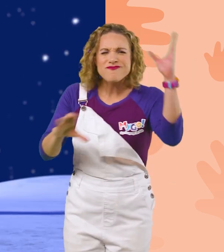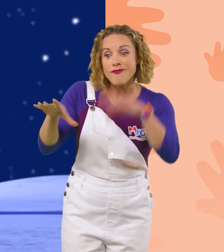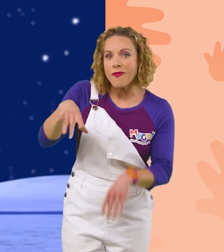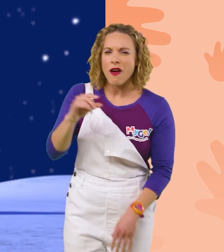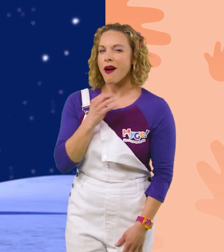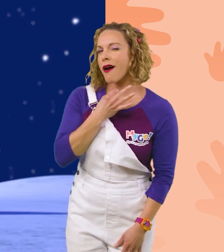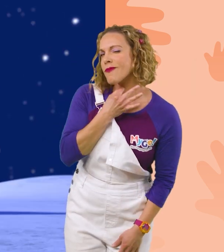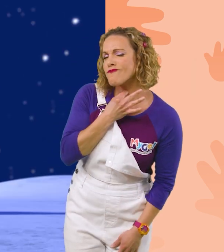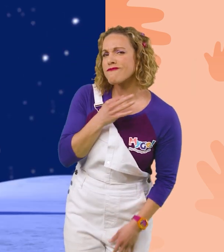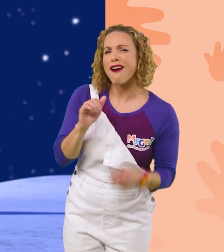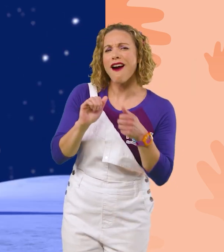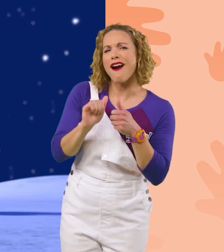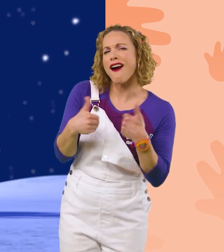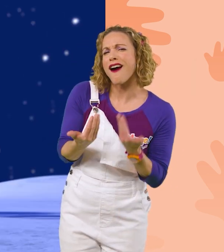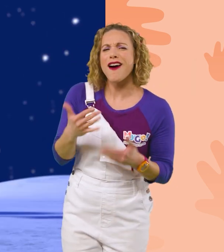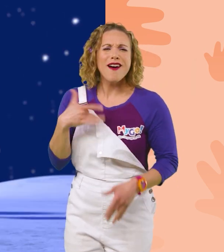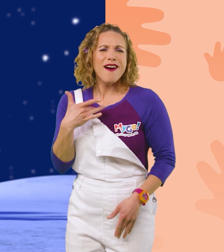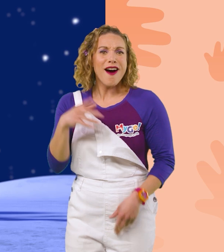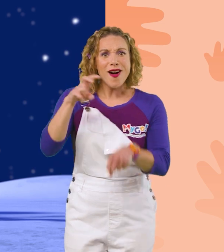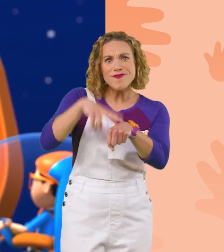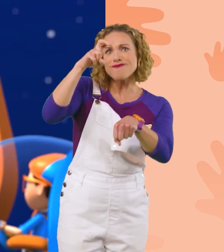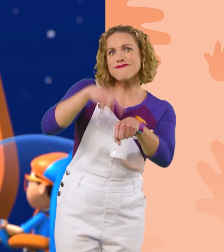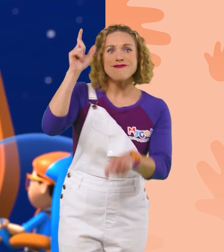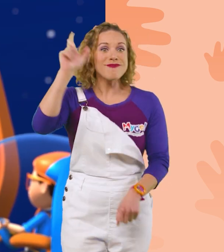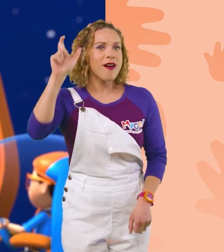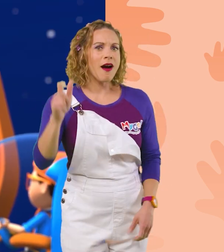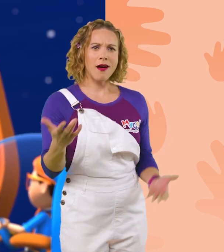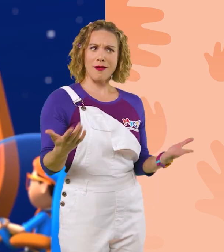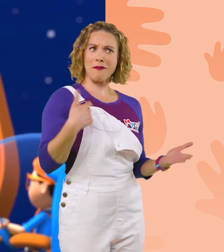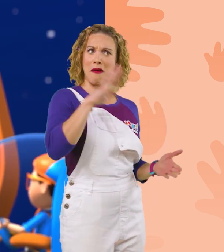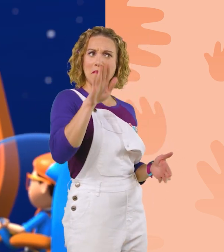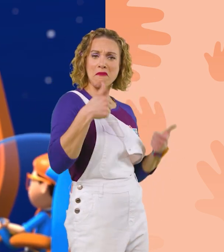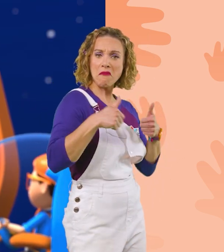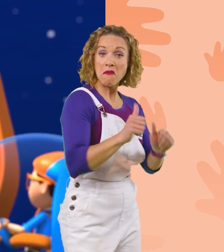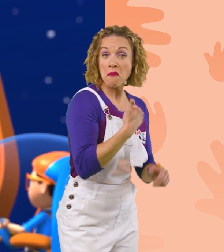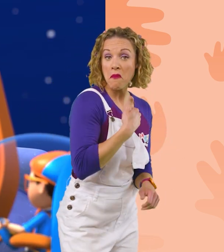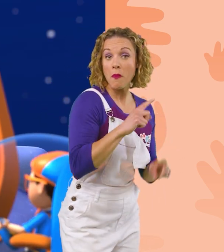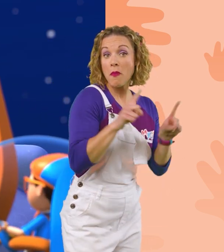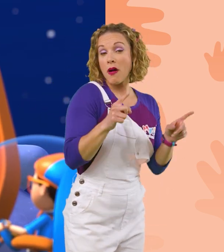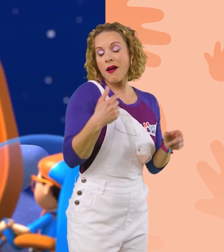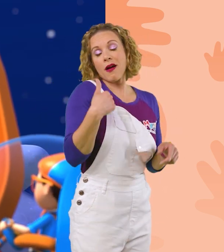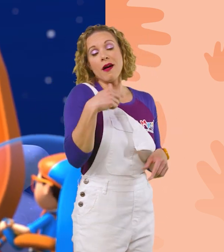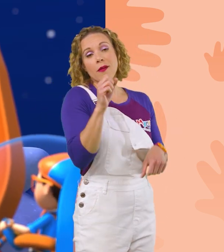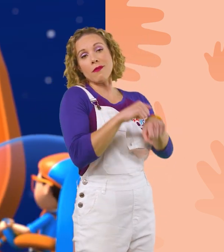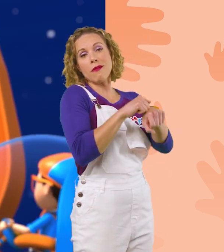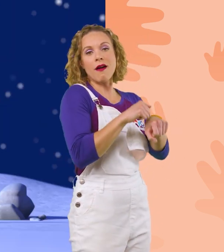find out what it's like to bounce on the moon. Hmm, I never tried it myself, being a rock, but let me see if I